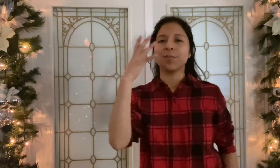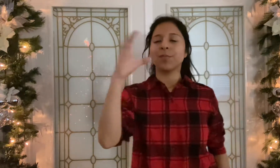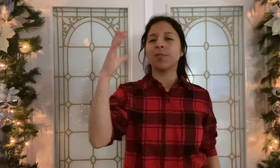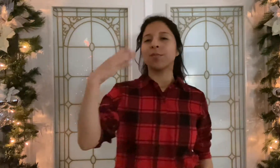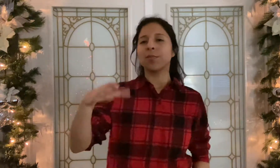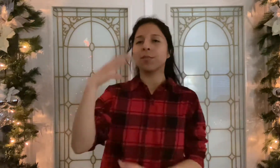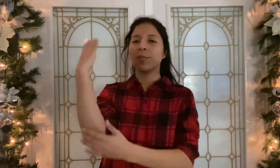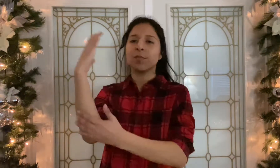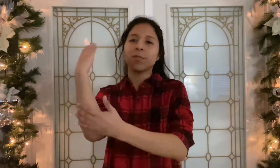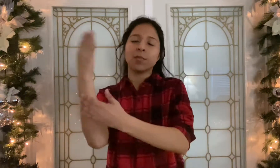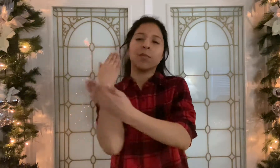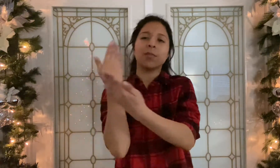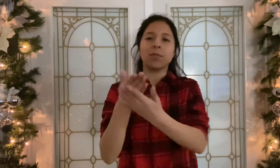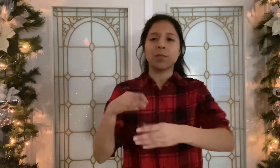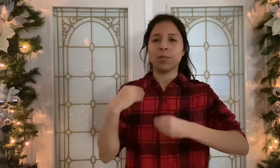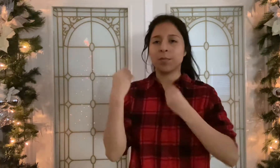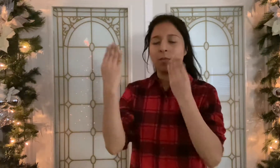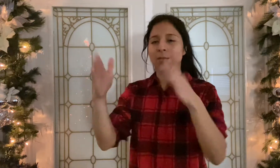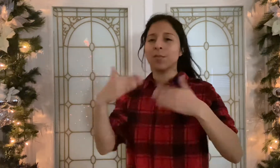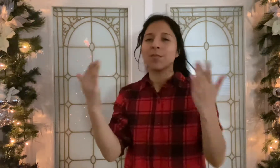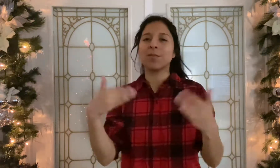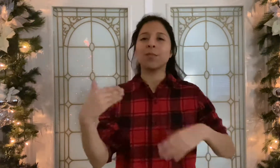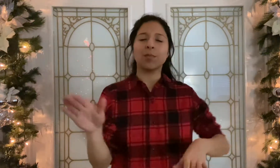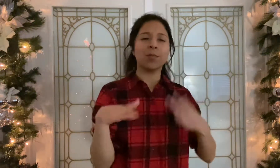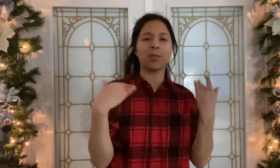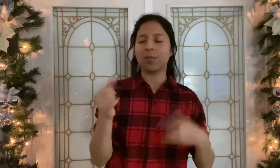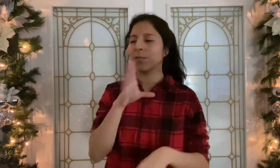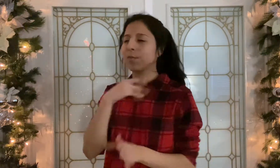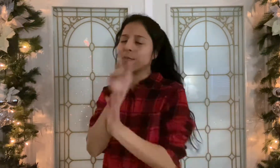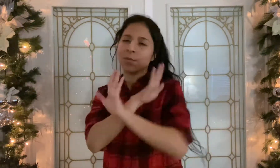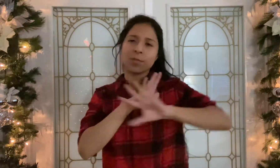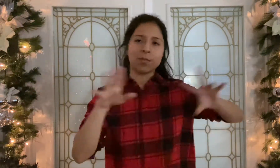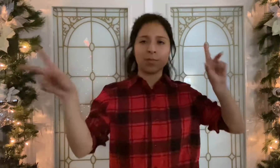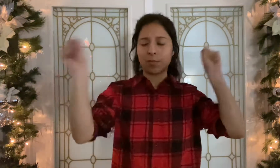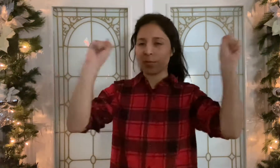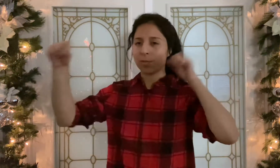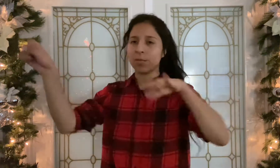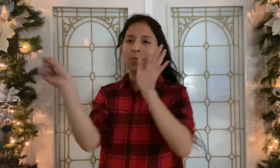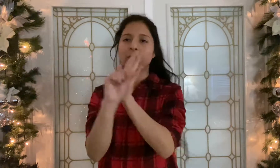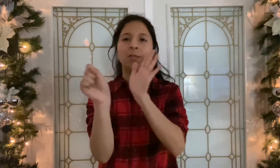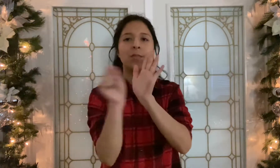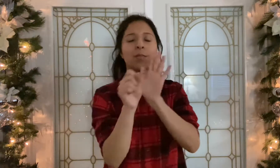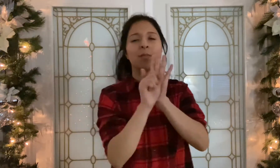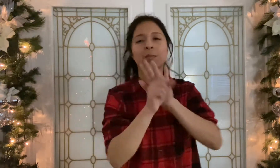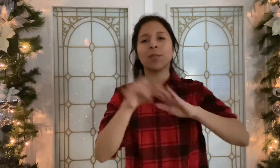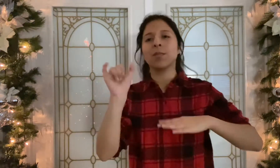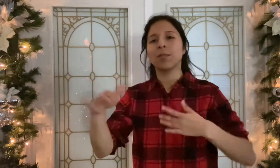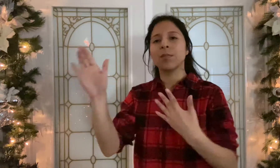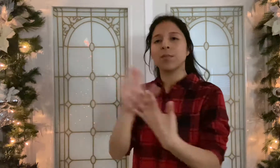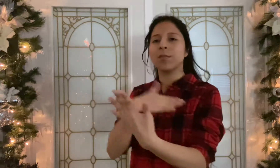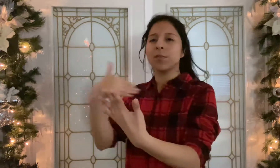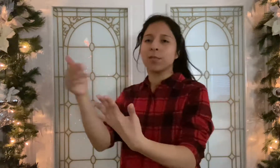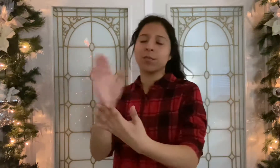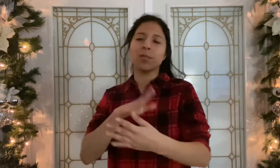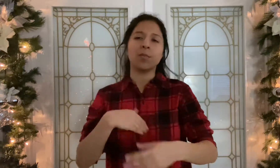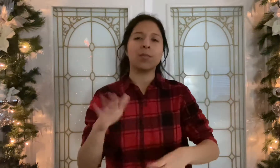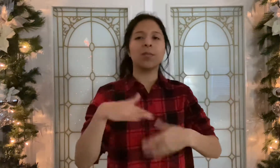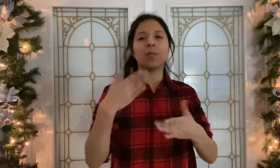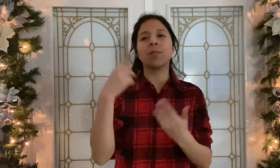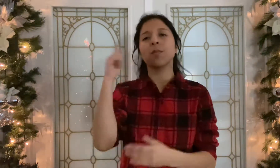cares away Christmas is here, bringing good cheer To young and old, meek in the bold Ding-dong-ding-dong, that is the song With joyful ring,